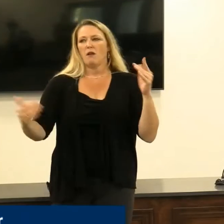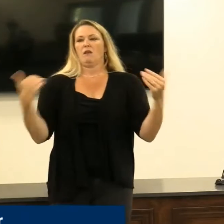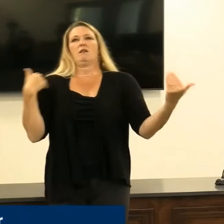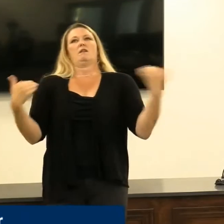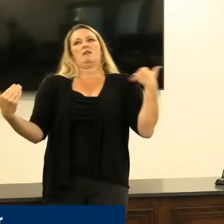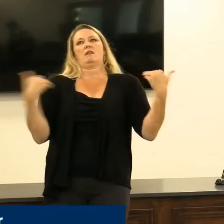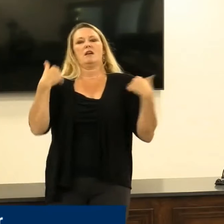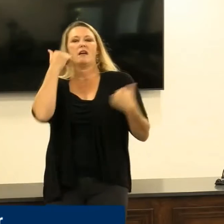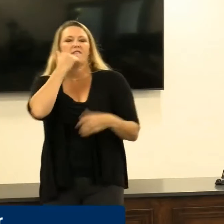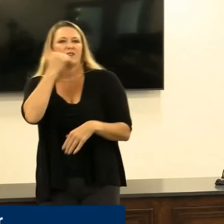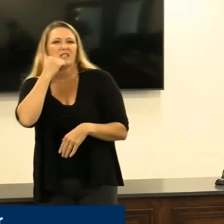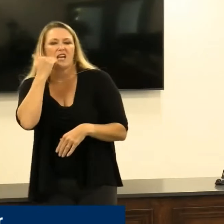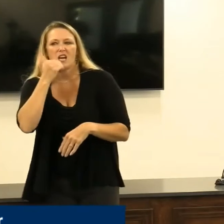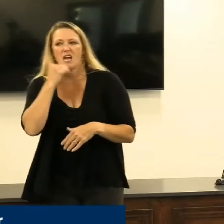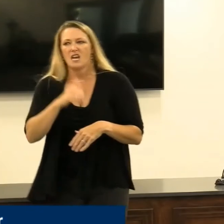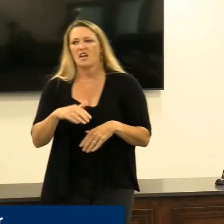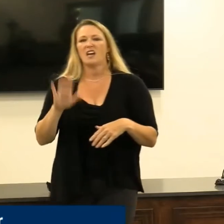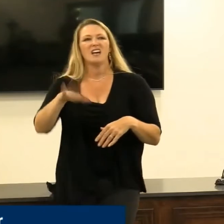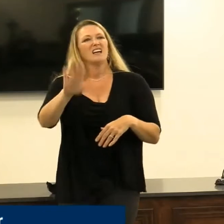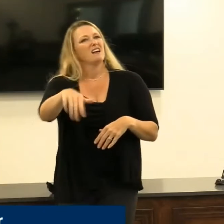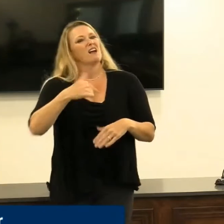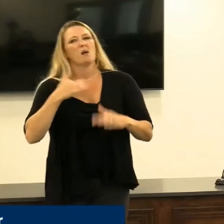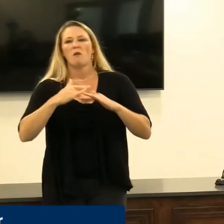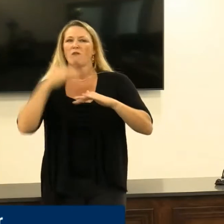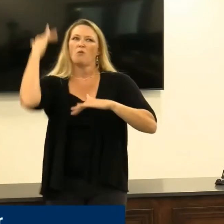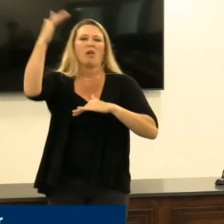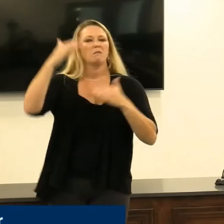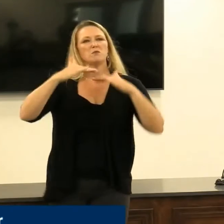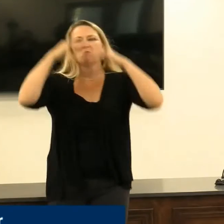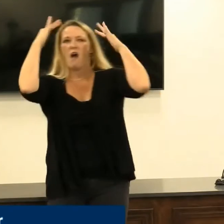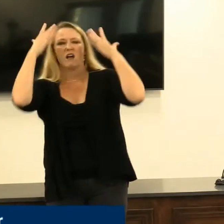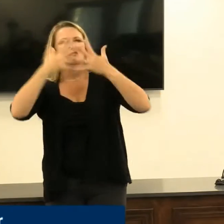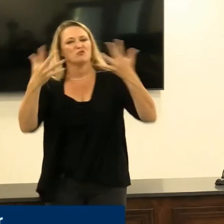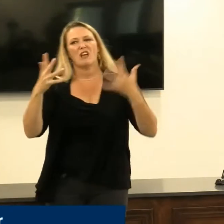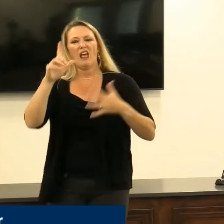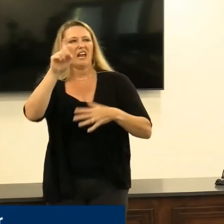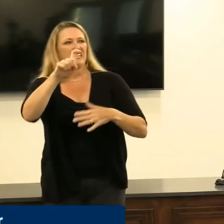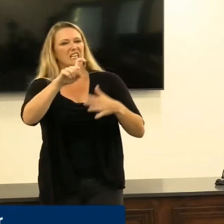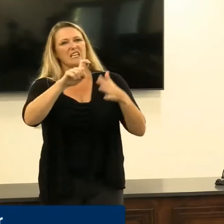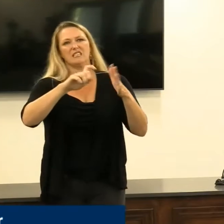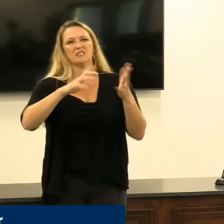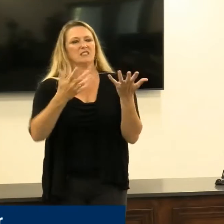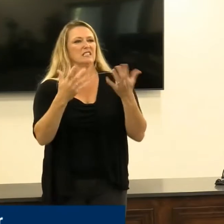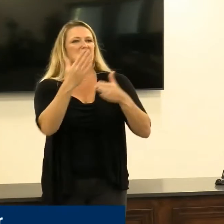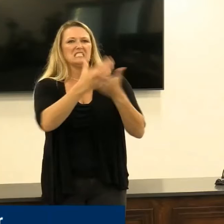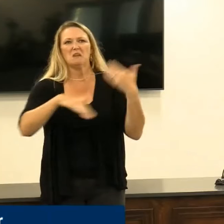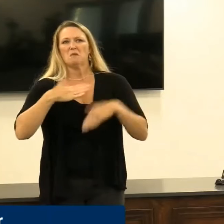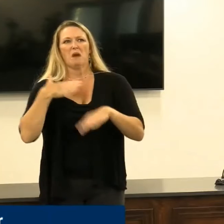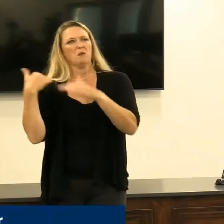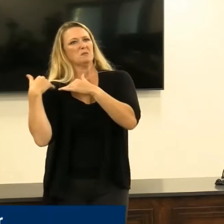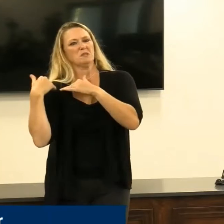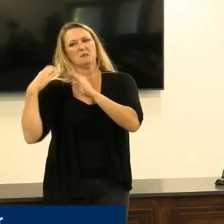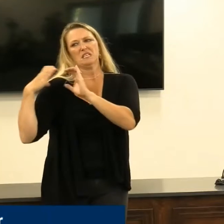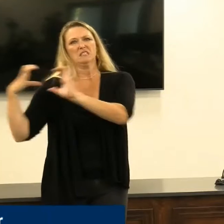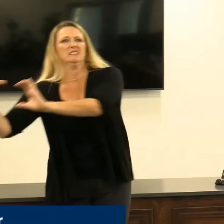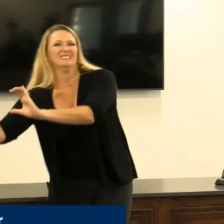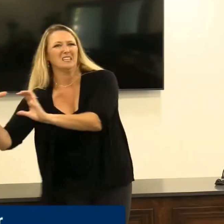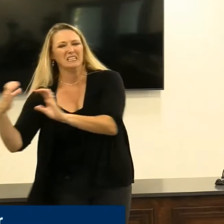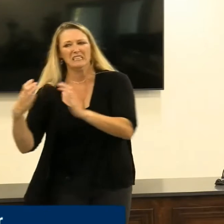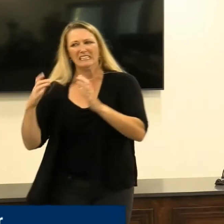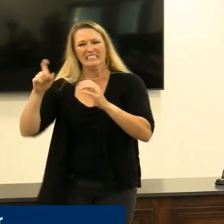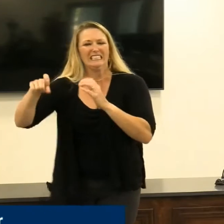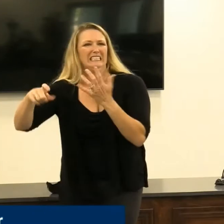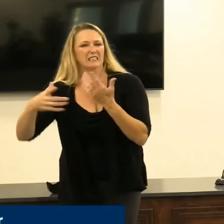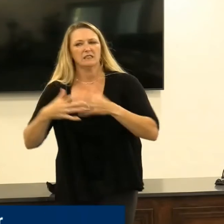lighten their load. As they are being overwhelmed, they are exhausted, we're dealing with staffing